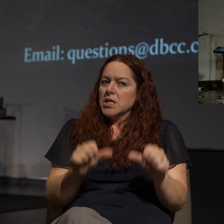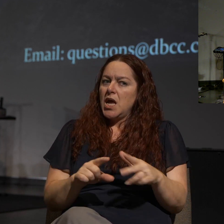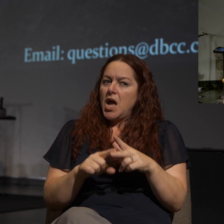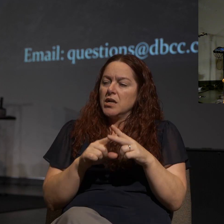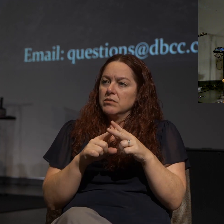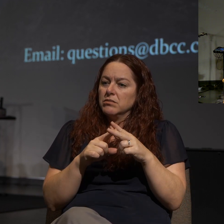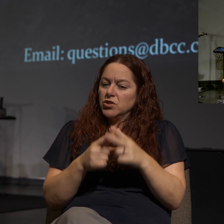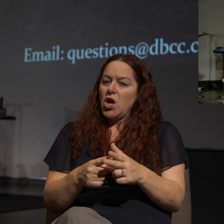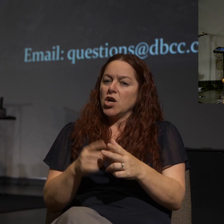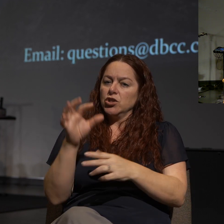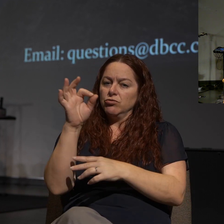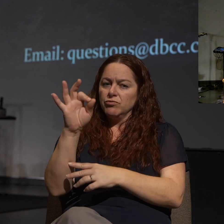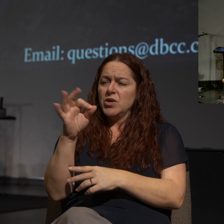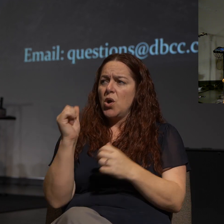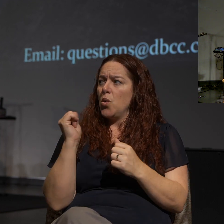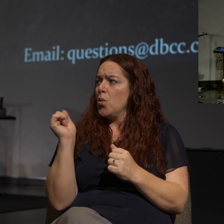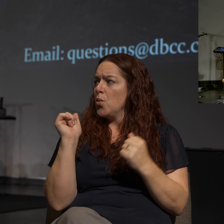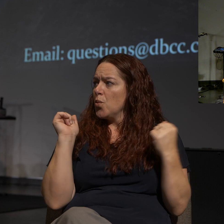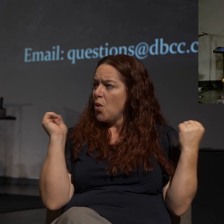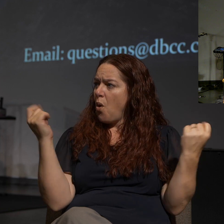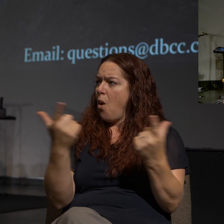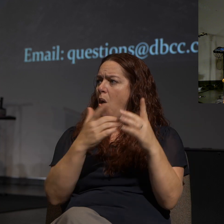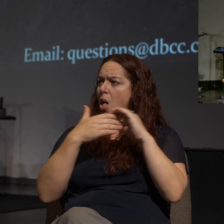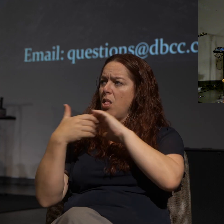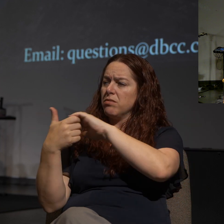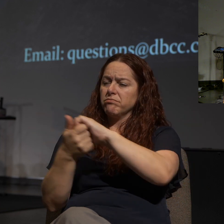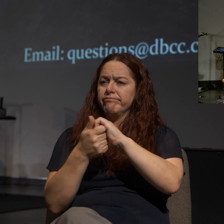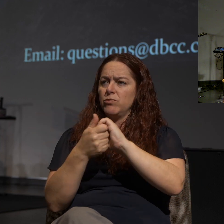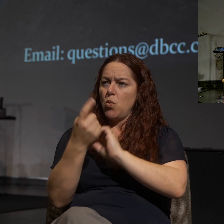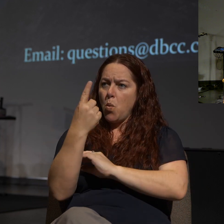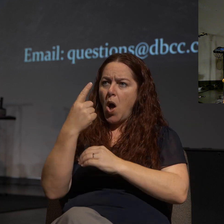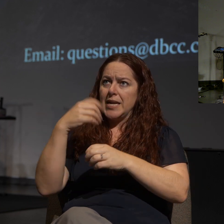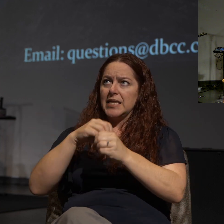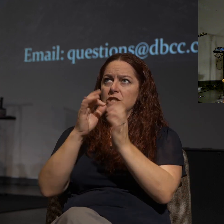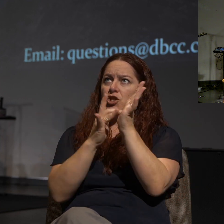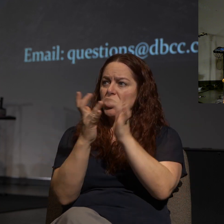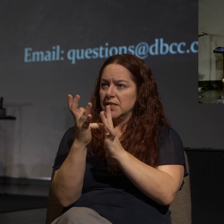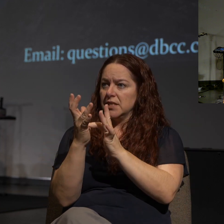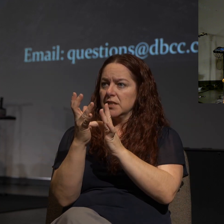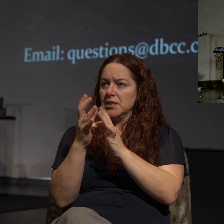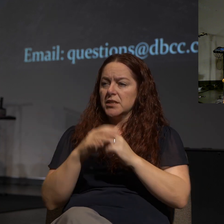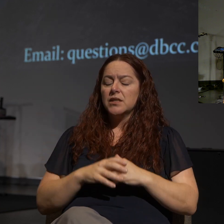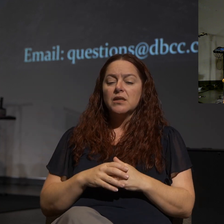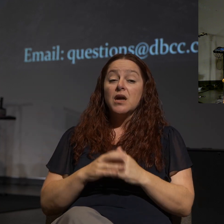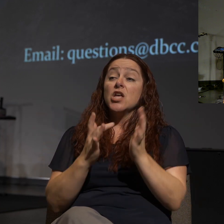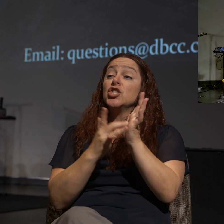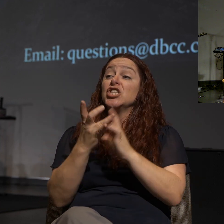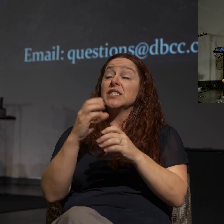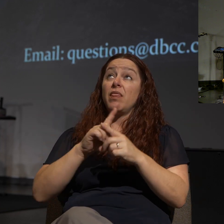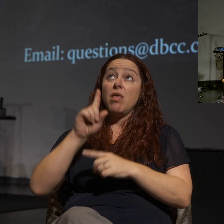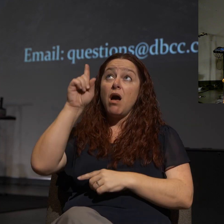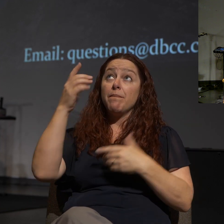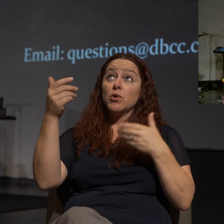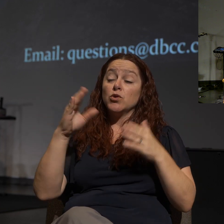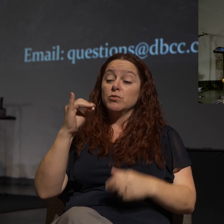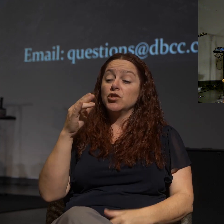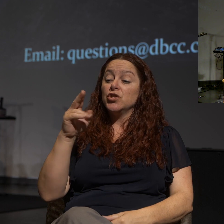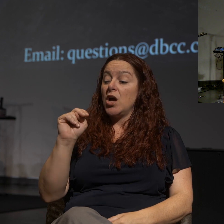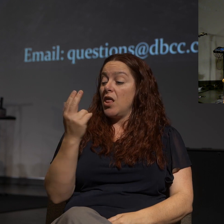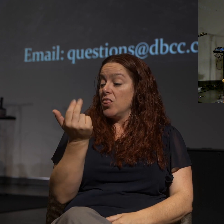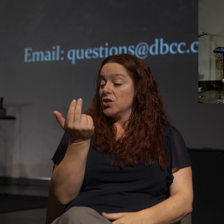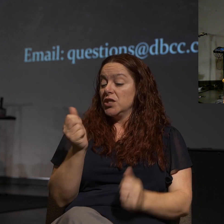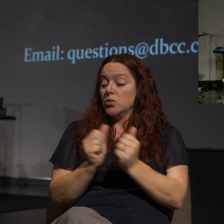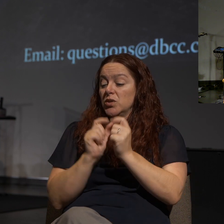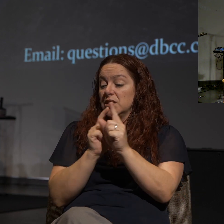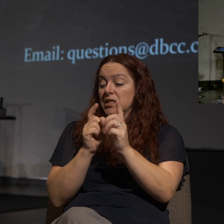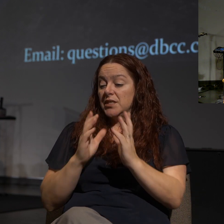one in Jesus. We simplify, we clarify, we unify. Jesus in the upper room in John 13 with